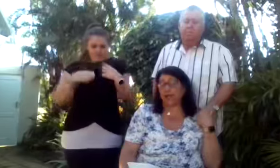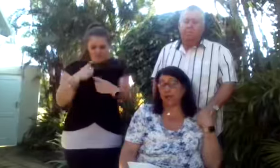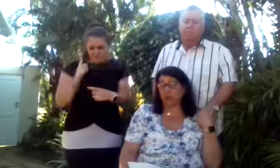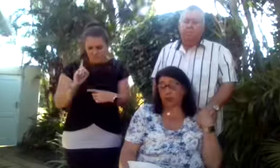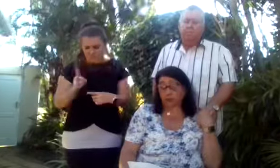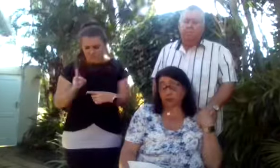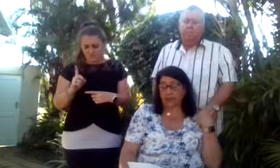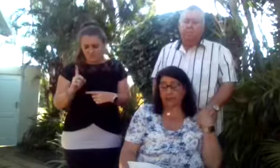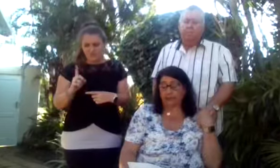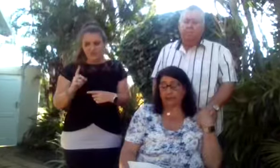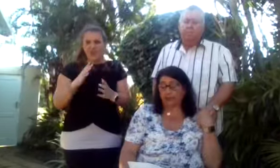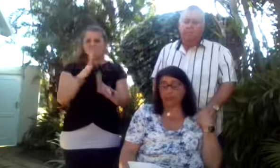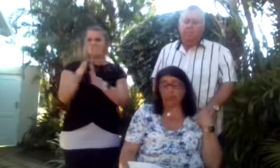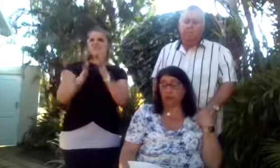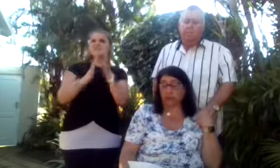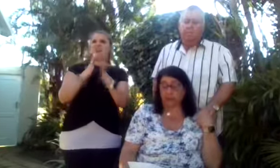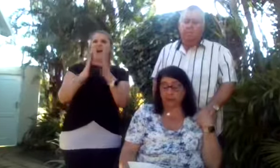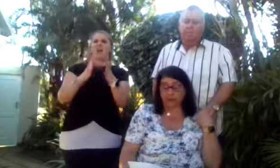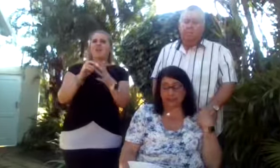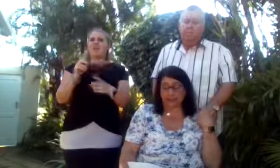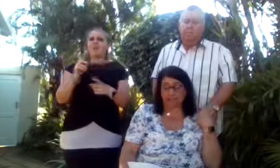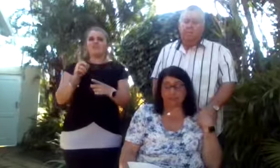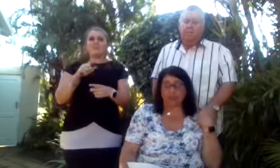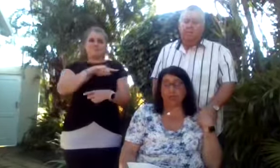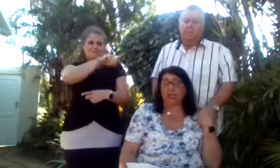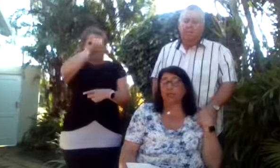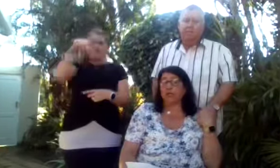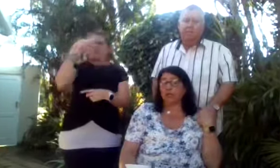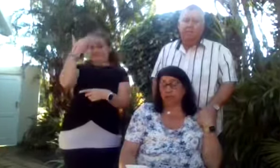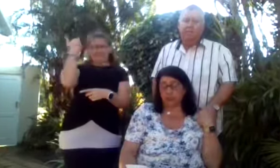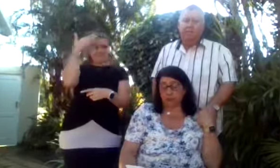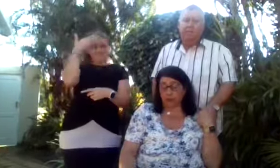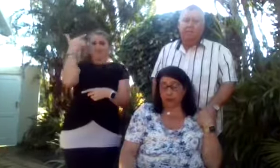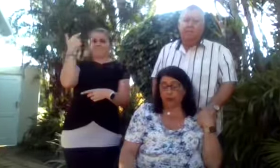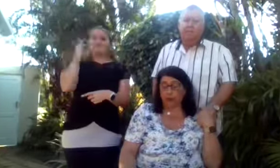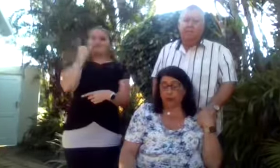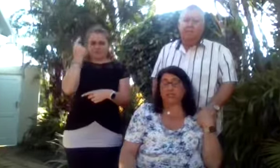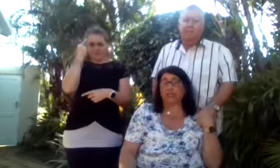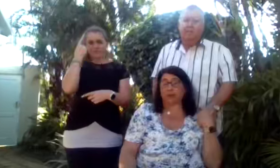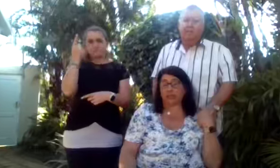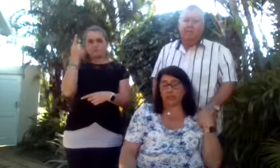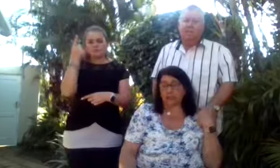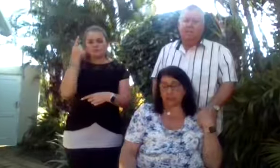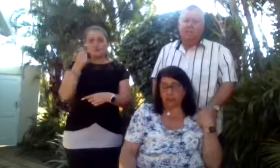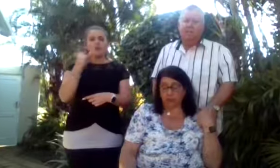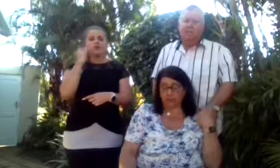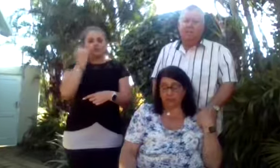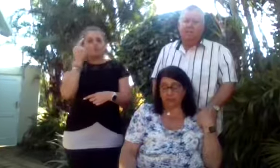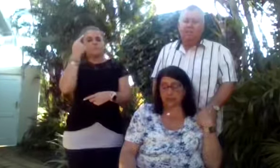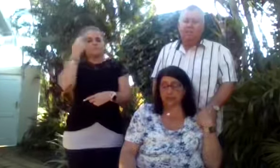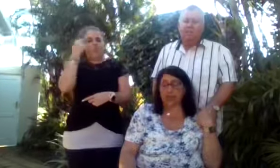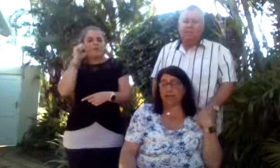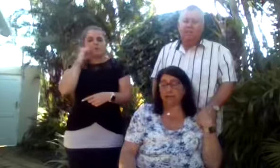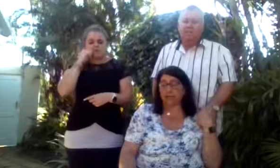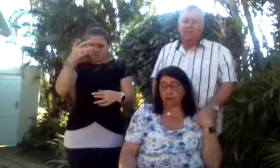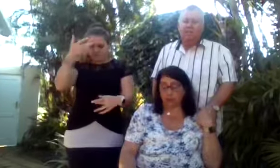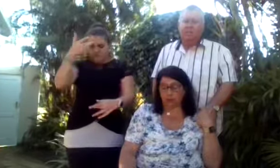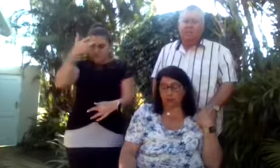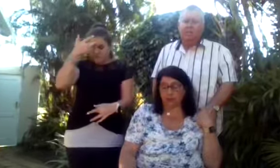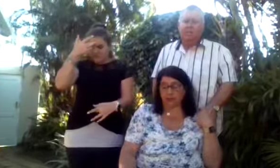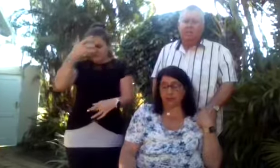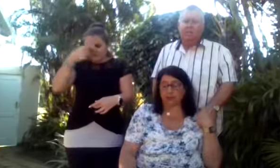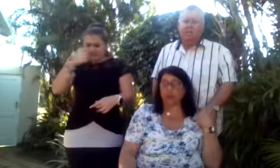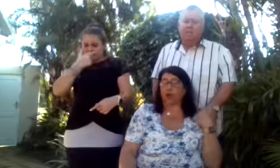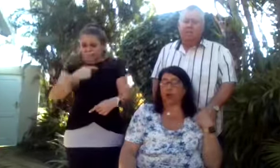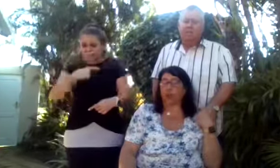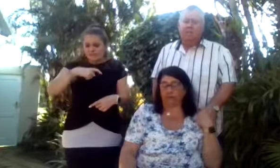and what he was signing, even when no one else did. Jess would know if Steve was sick or upset, happy or